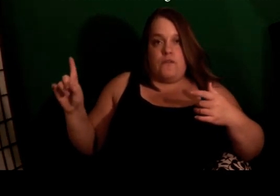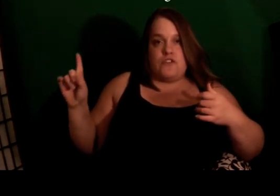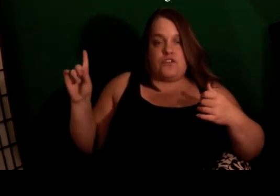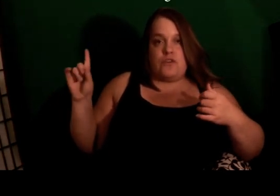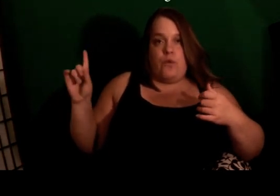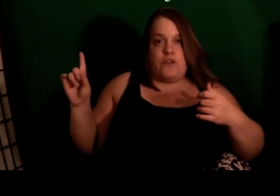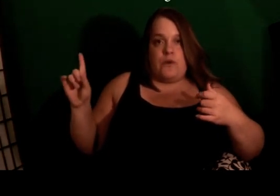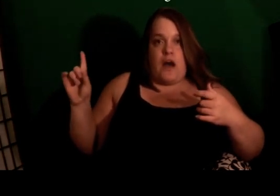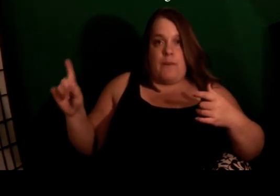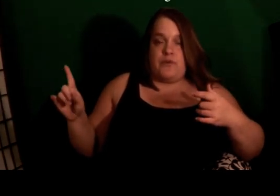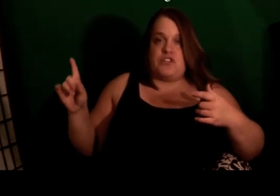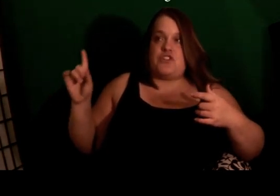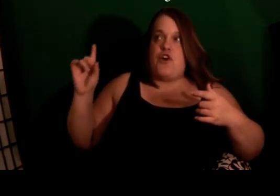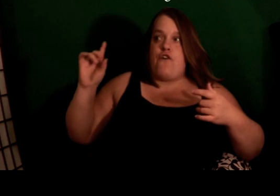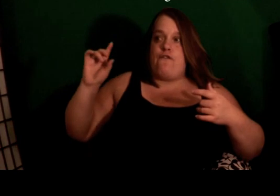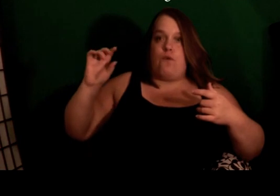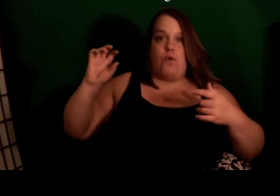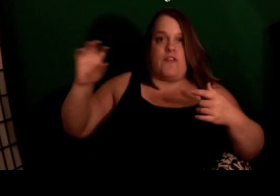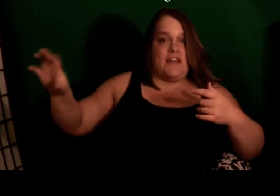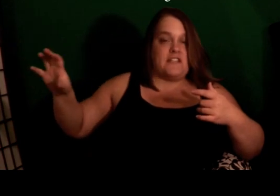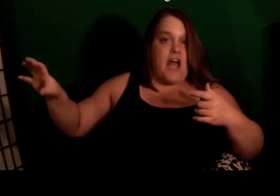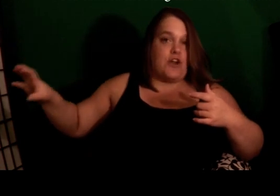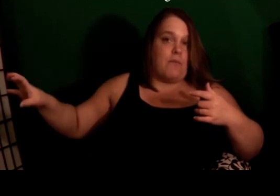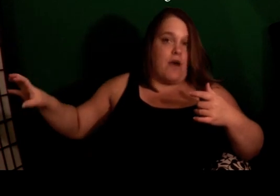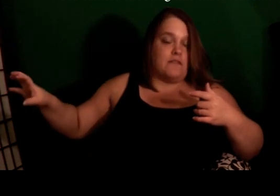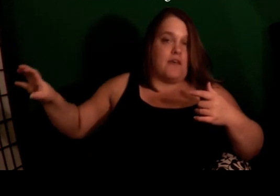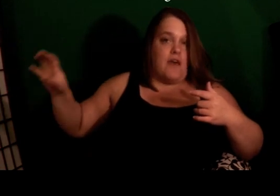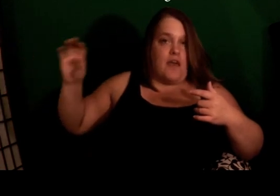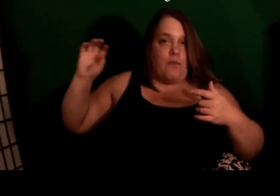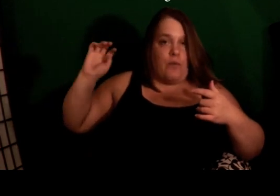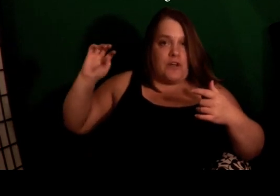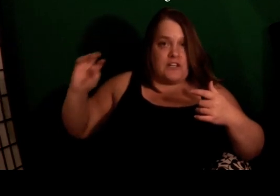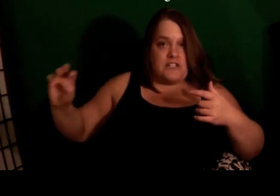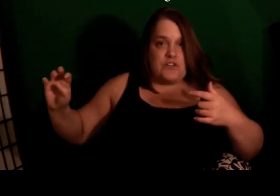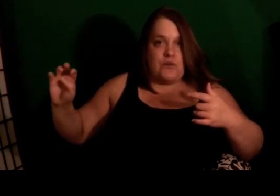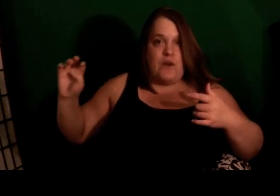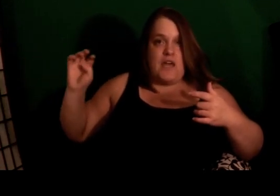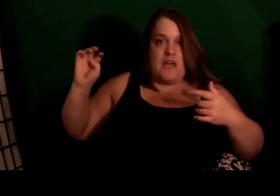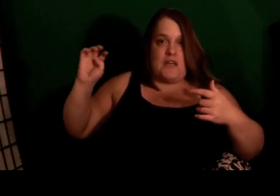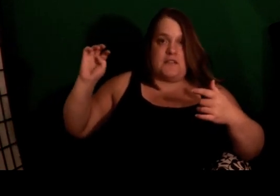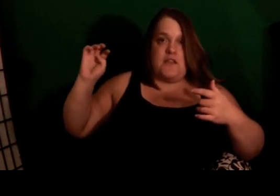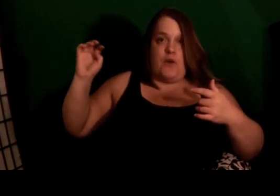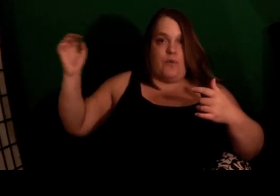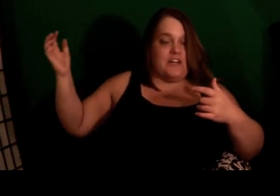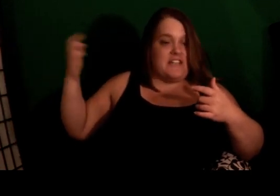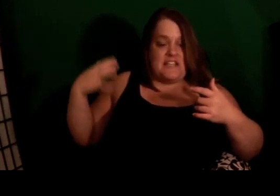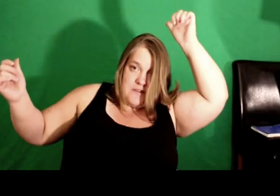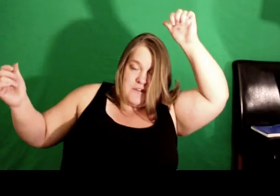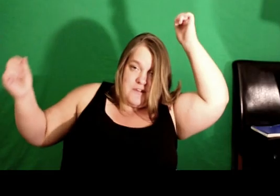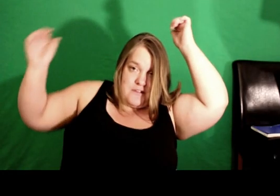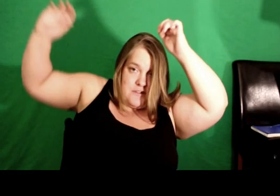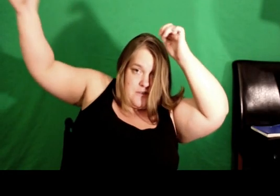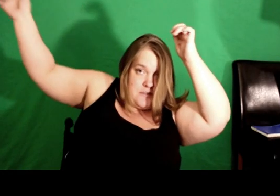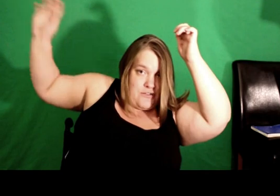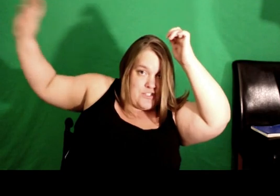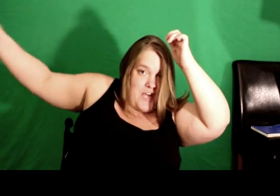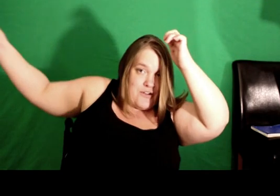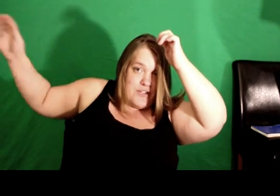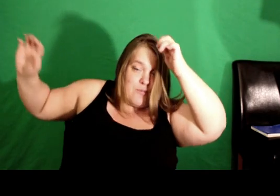the difference here in case you're new. So you can tell me what you think about it. I'm still working on the lighting. You can see the shadow here